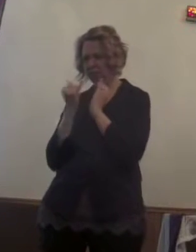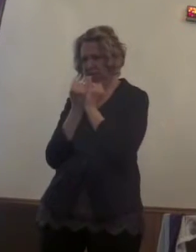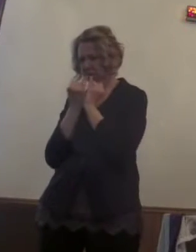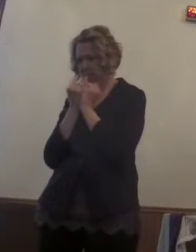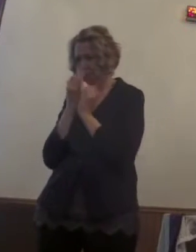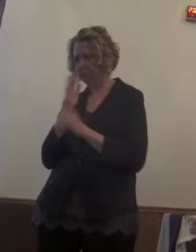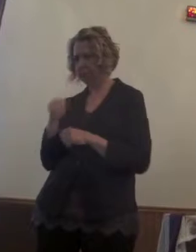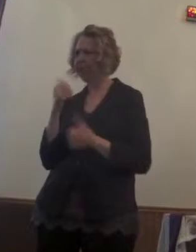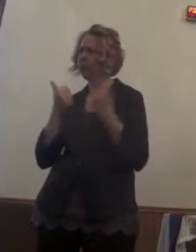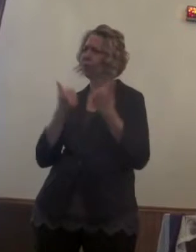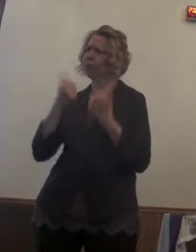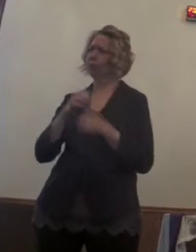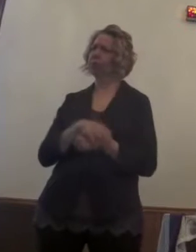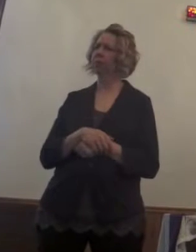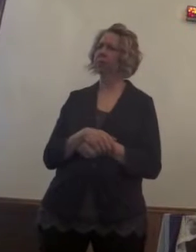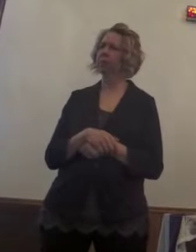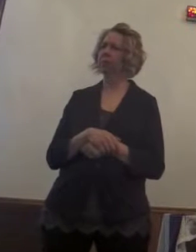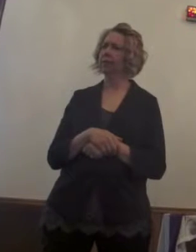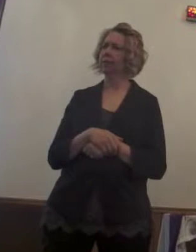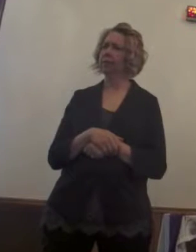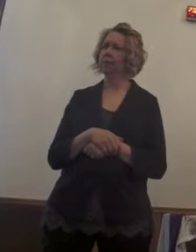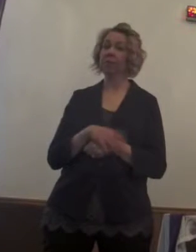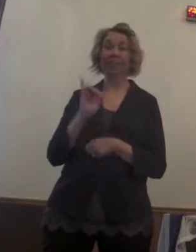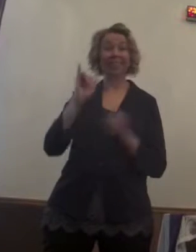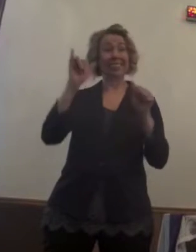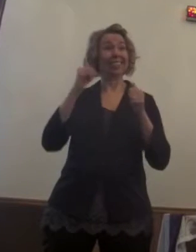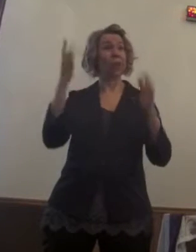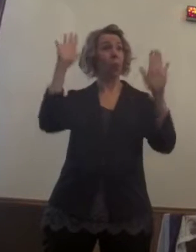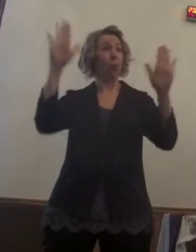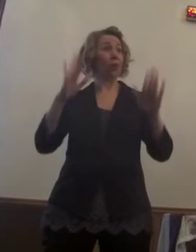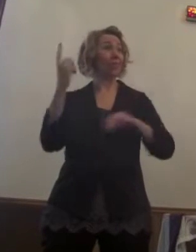Or are you, yeah, it's a great day.